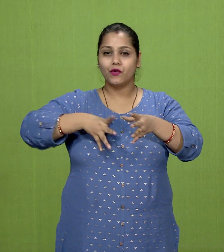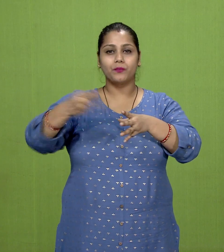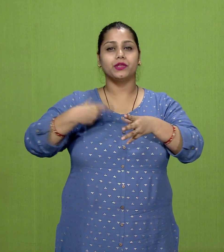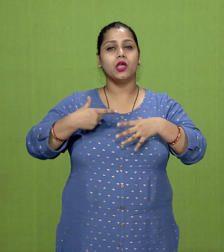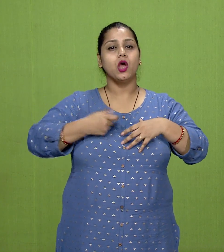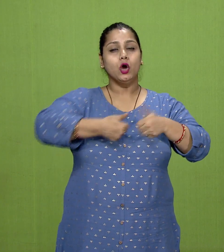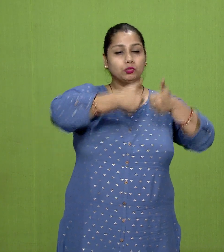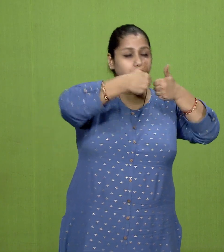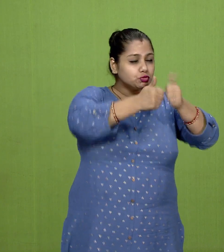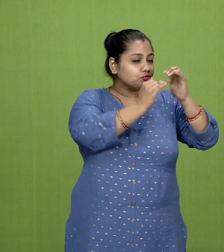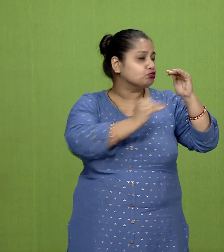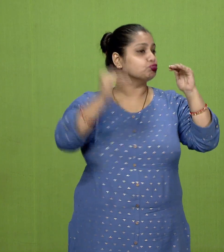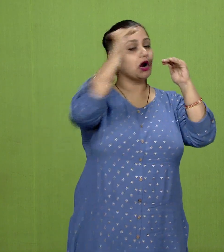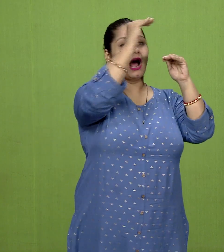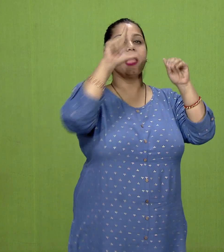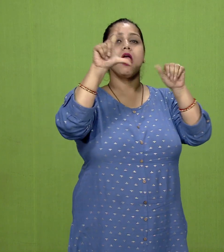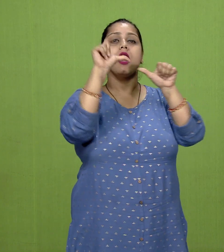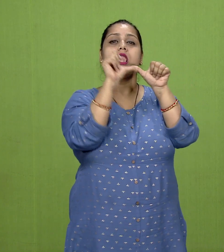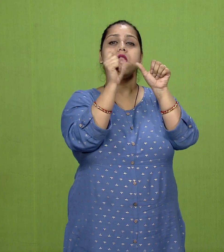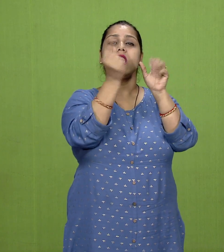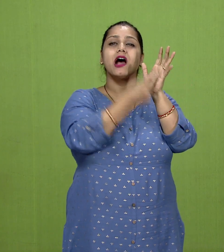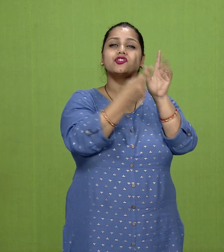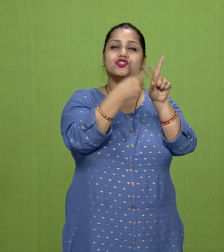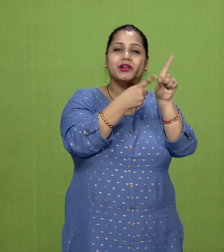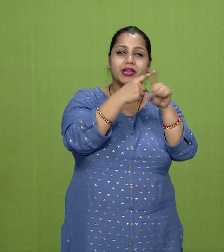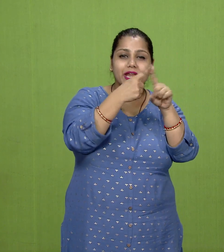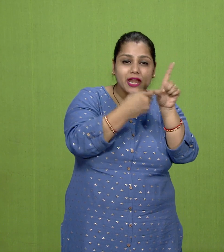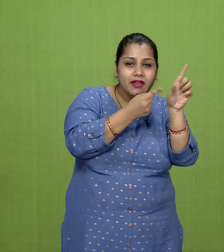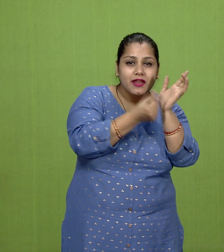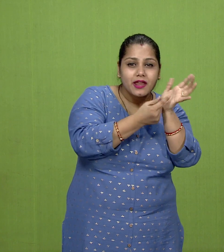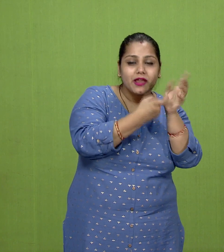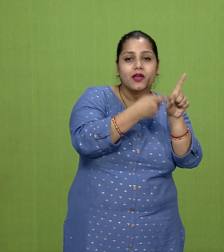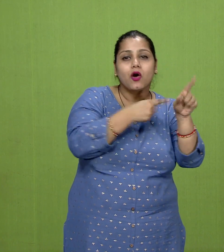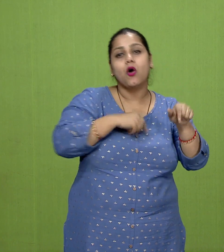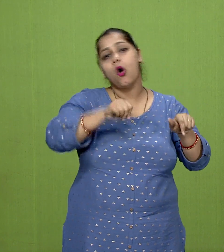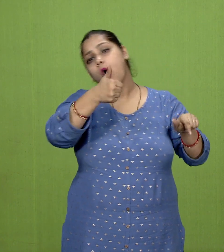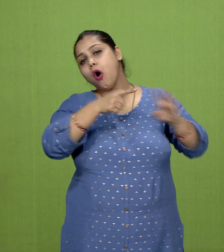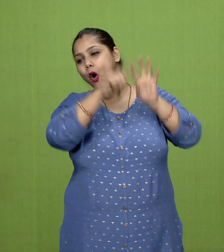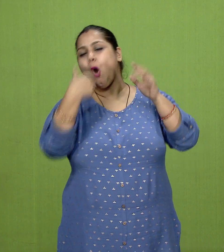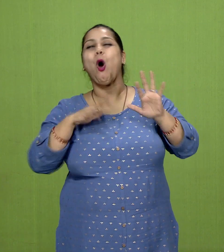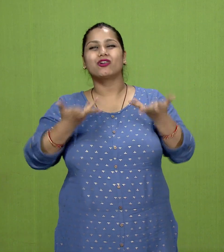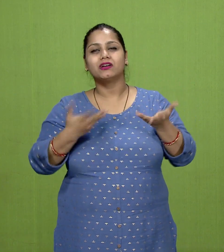extreme luxury as well as extreme austerity.